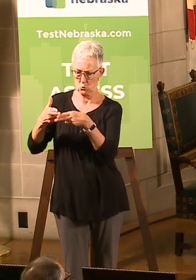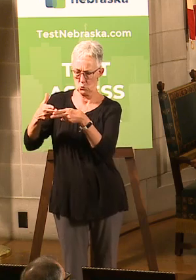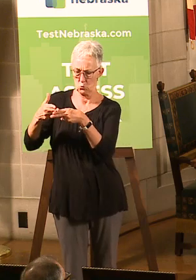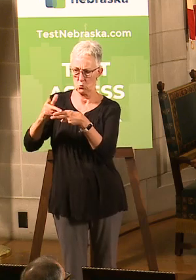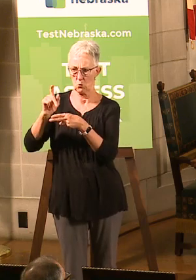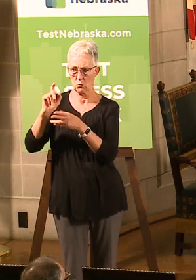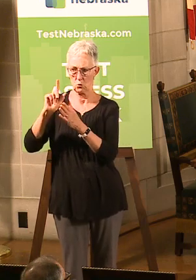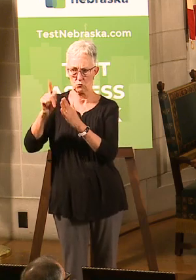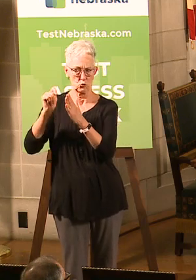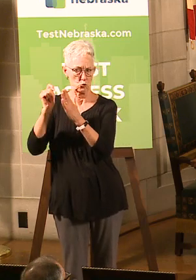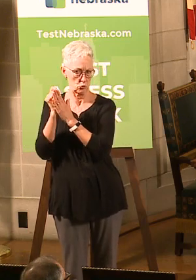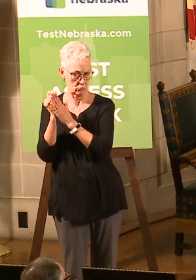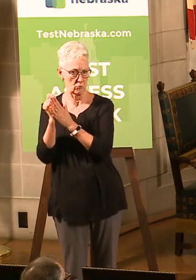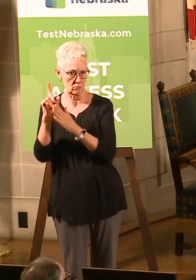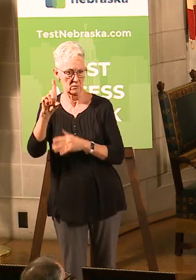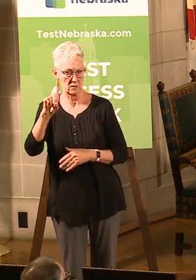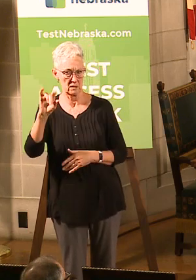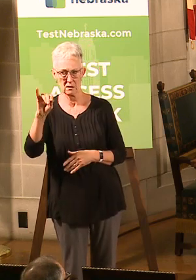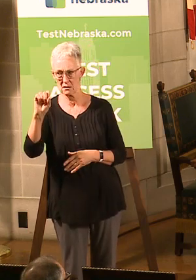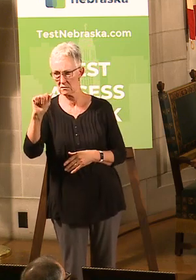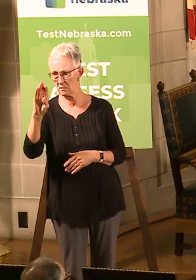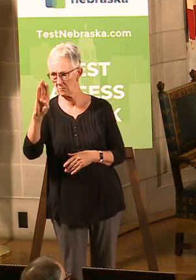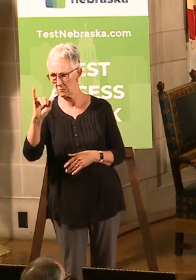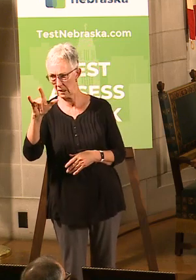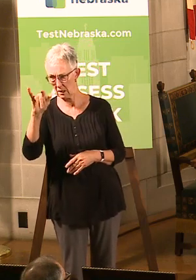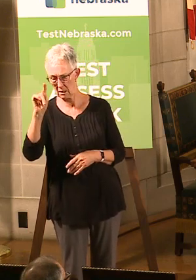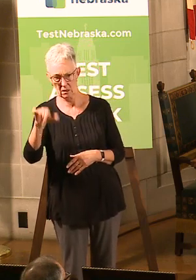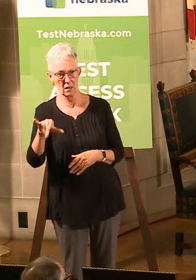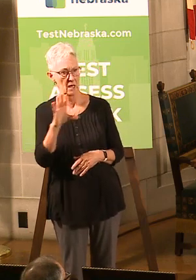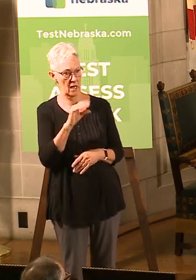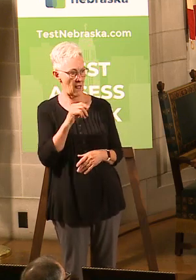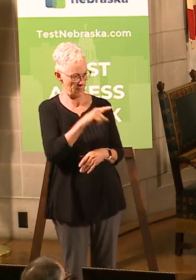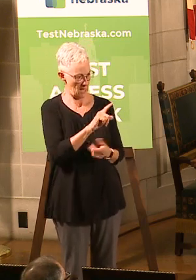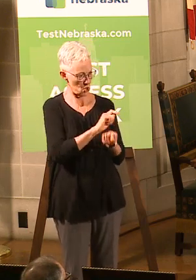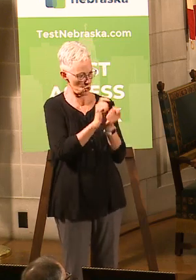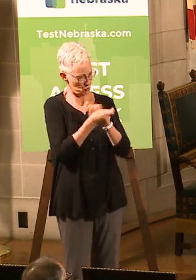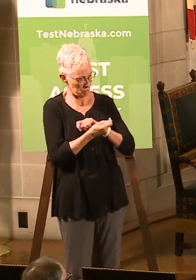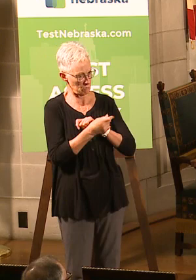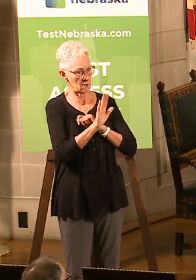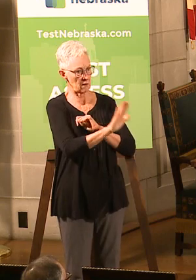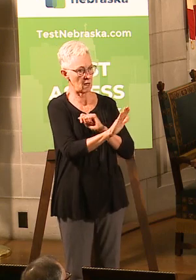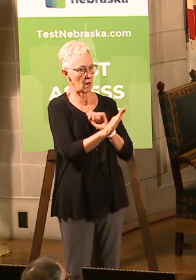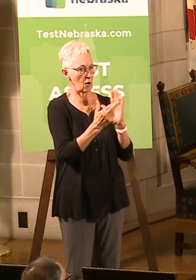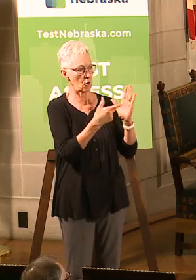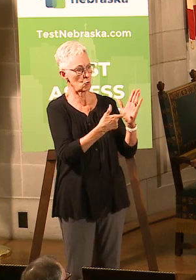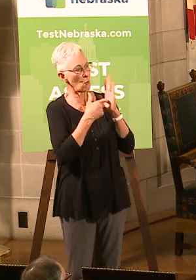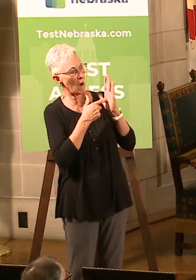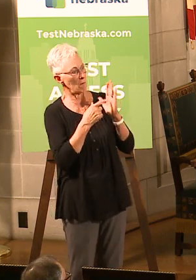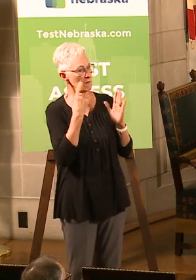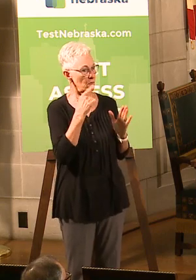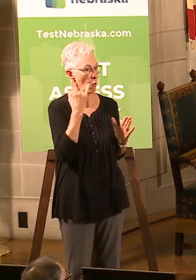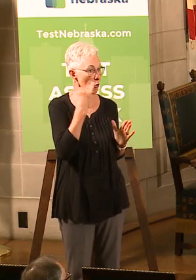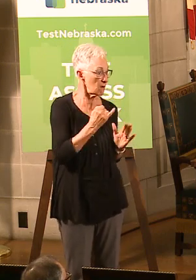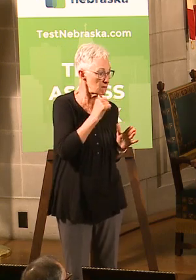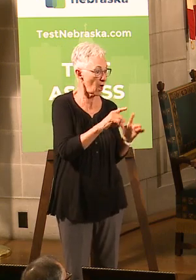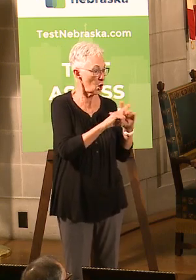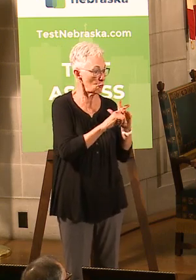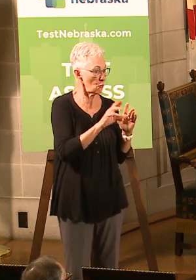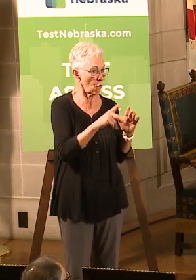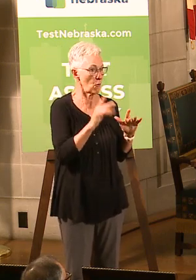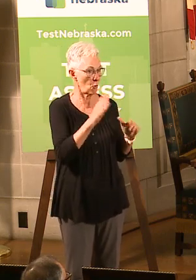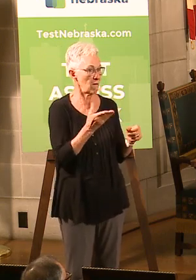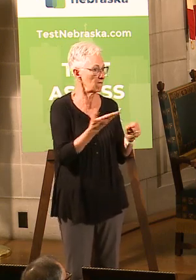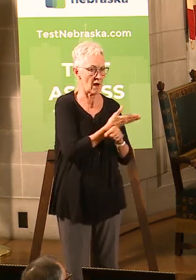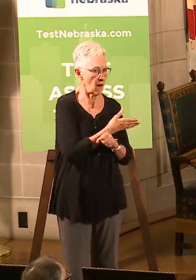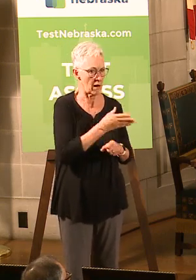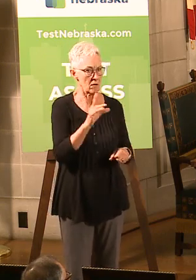attendance practices so that you weren't getting dinged for missing because you were sick with coronavirus and so forth. And our message, one of the messages